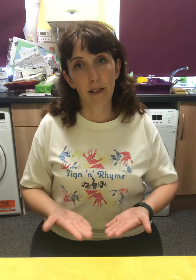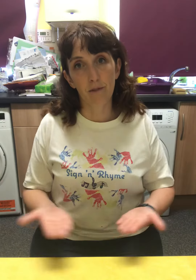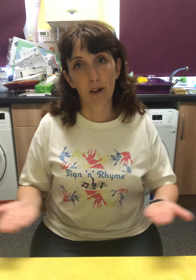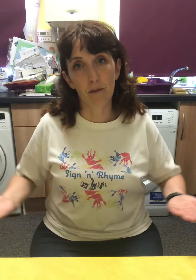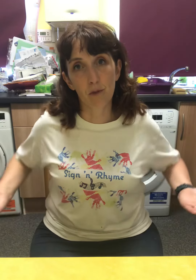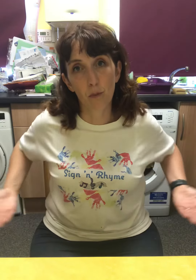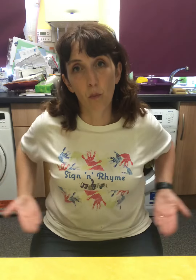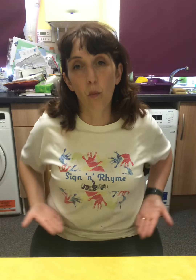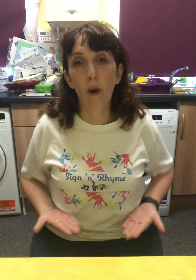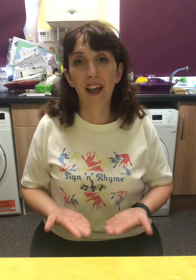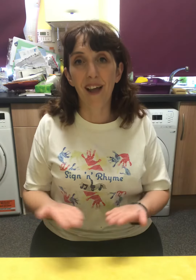THAT ROUND. WHERE.